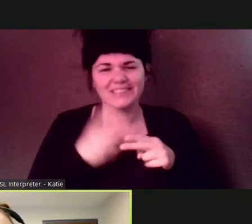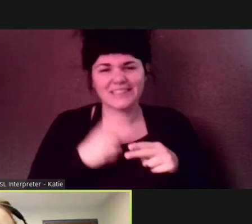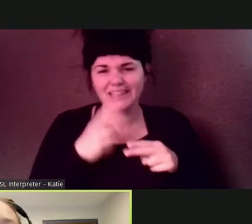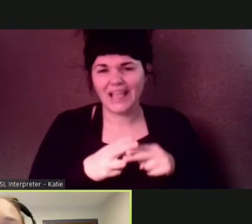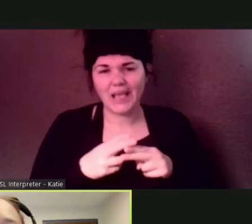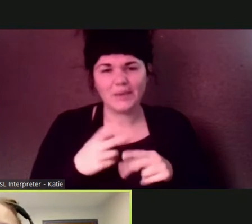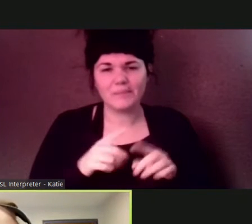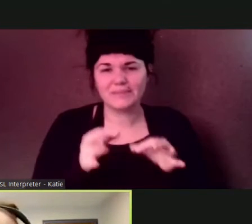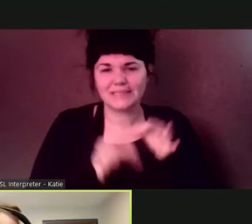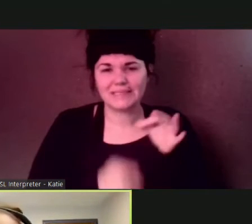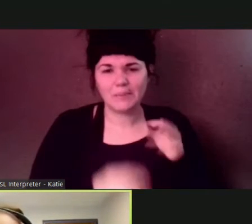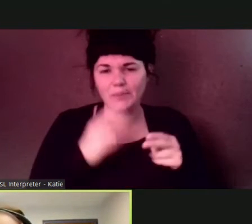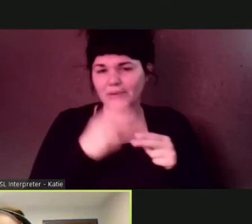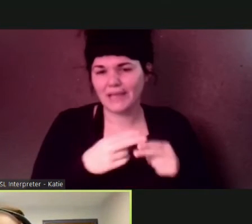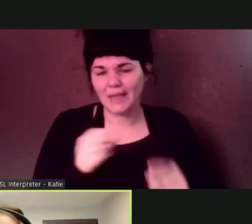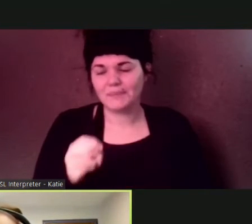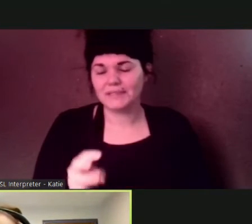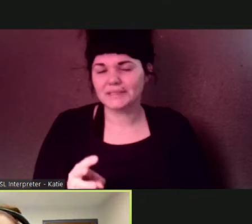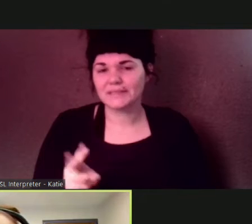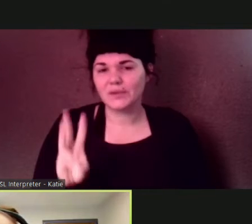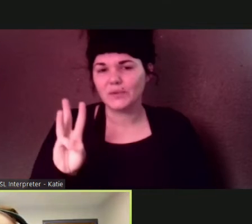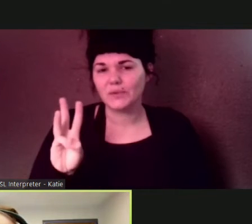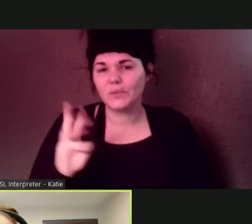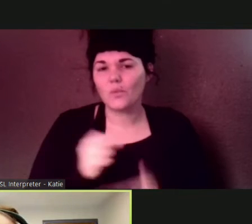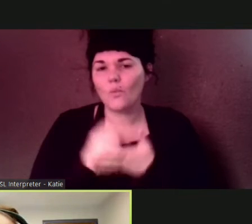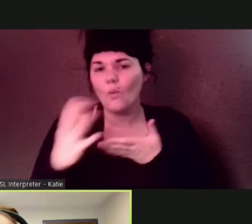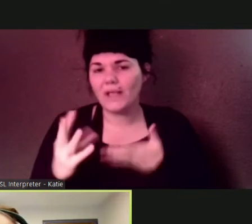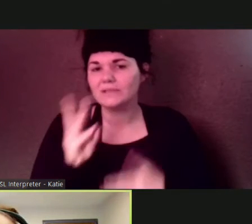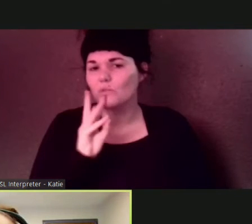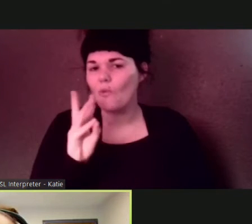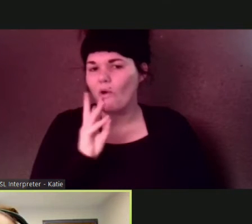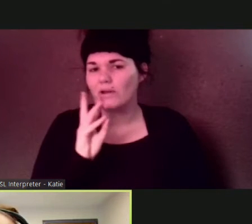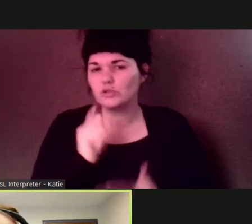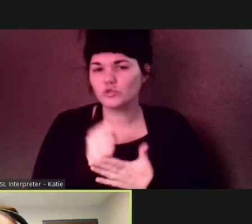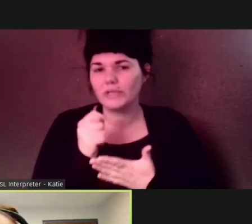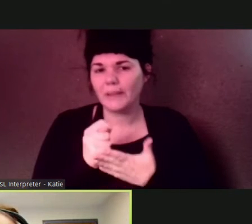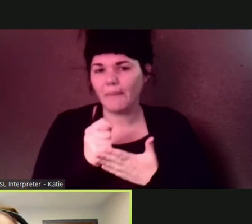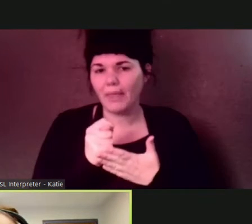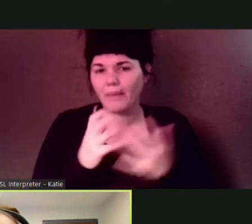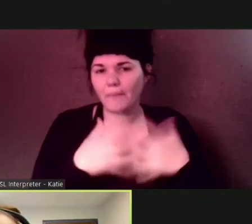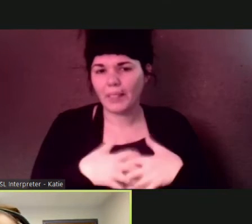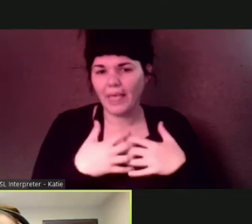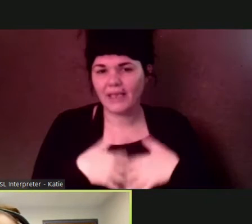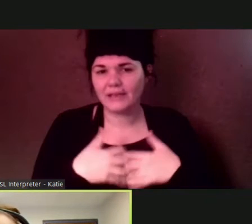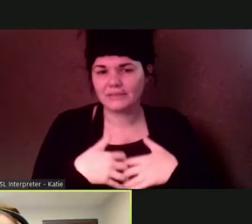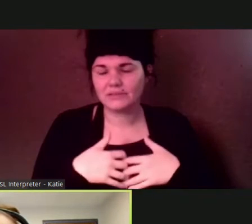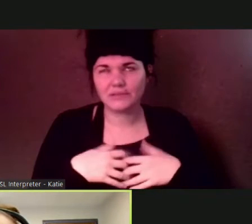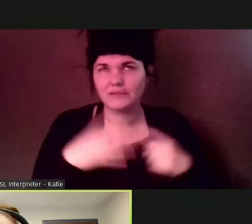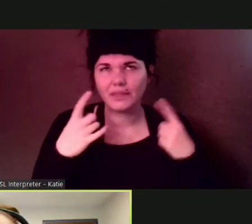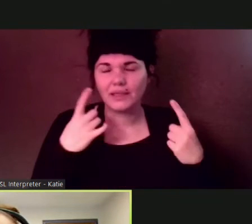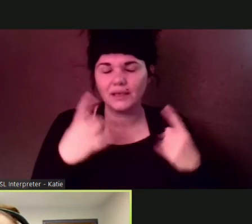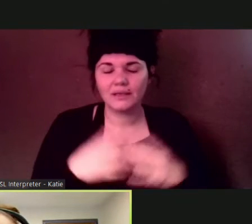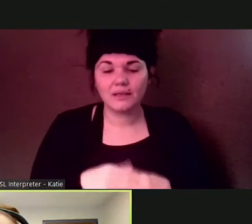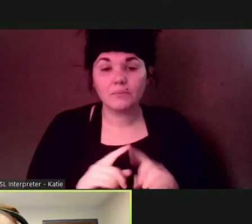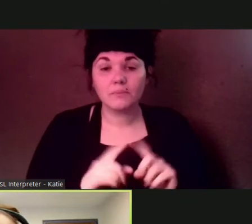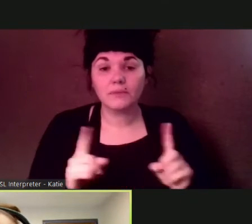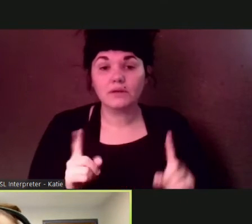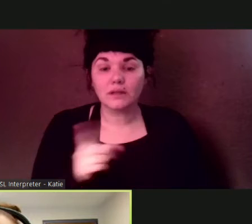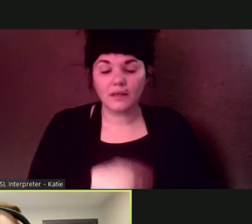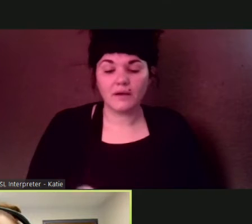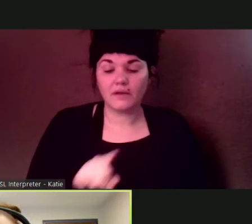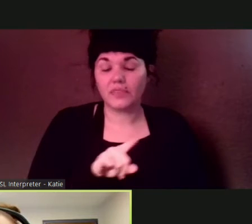plant so i have to um think through it uh and so they operate the facilities that provide